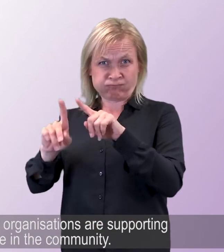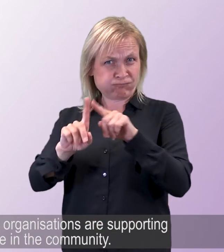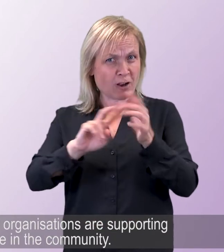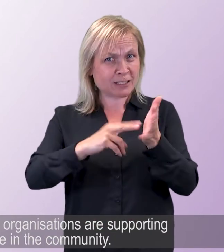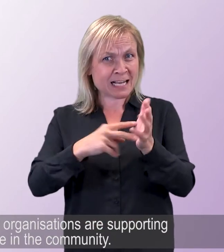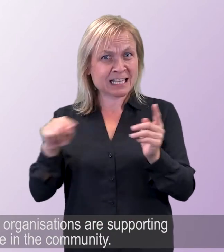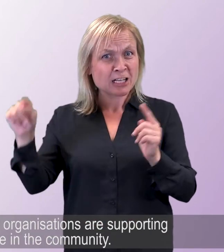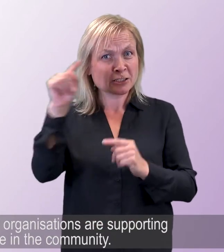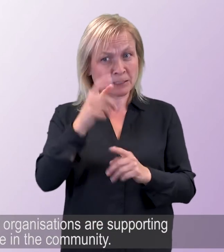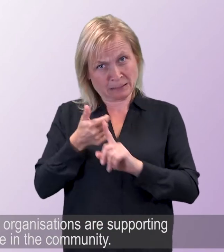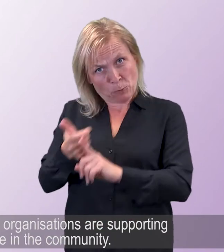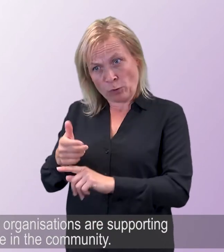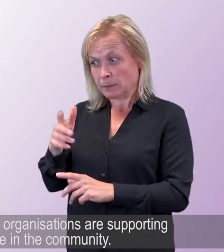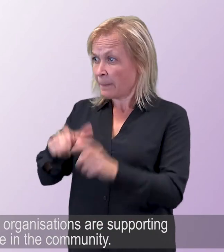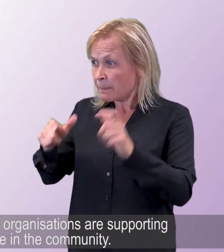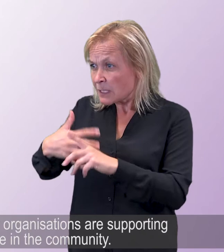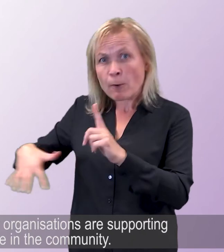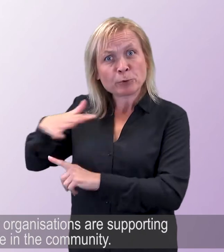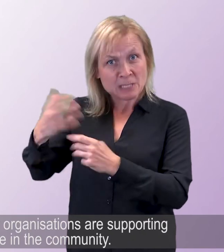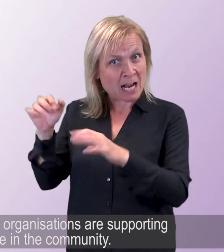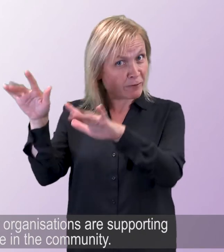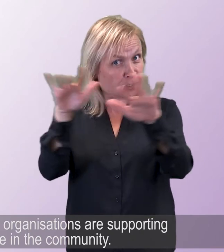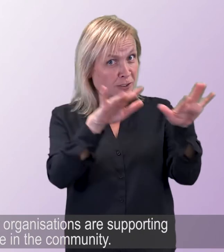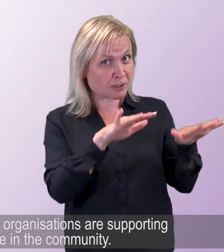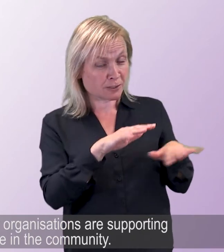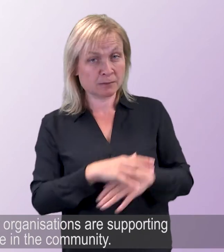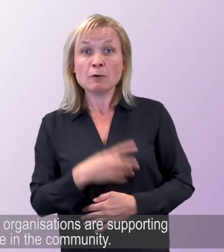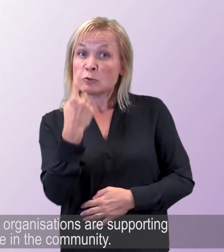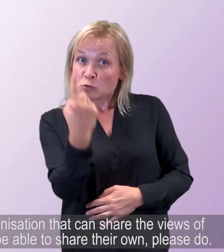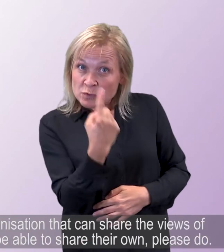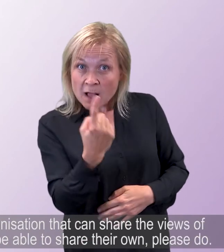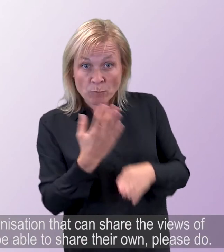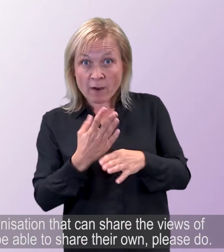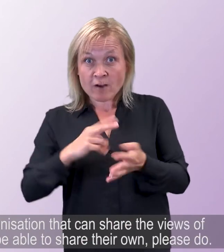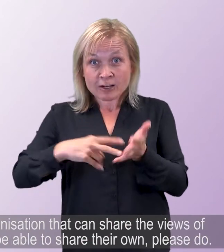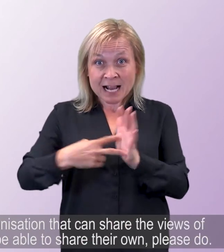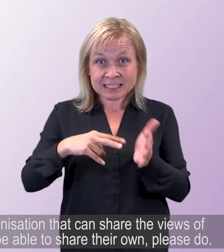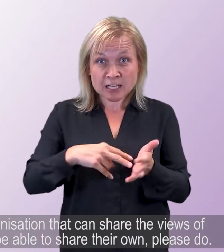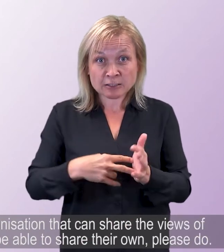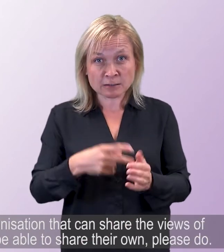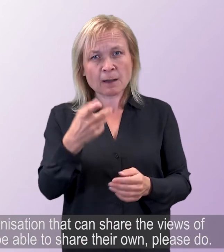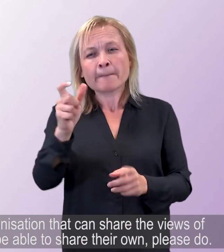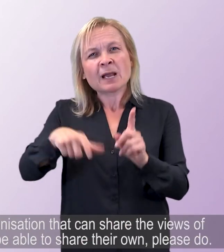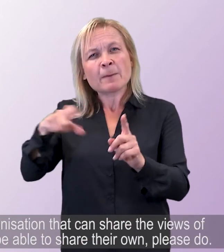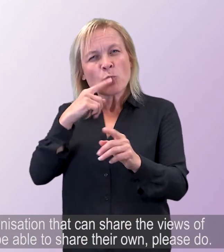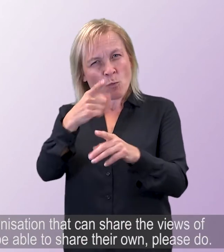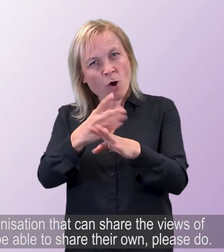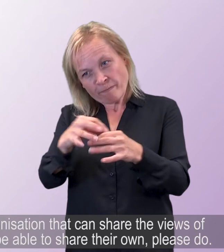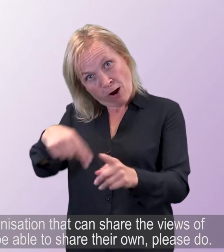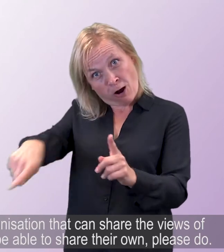We know many organisations are supporting people in the community. If you work for an organisation that can share the